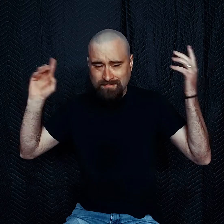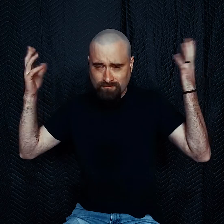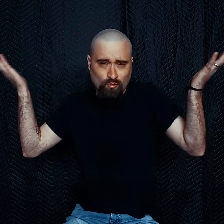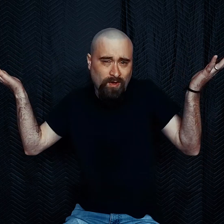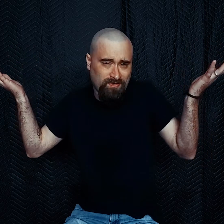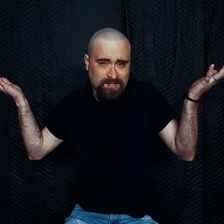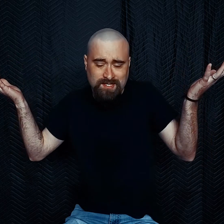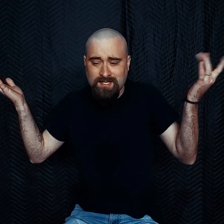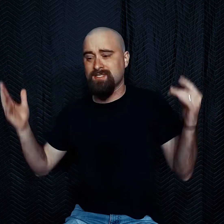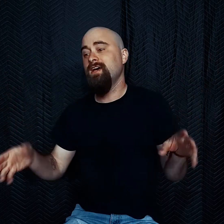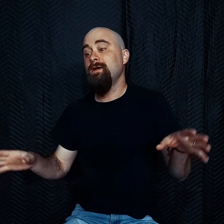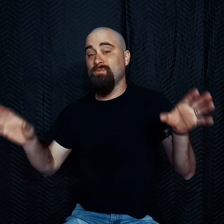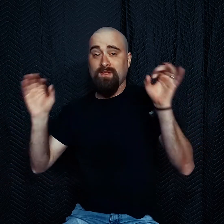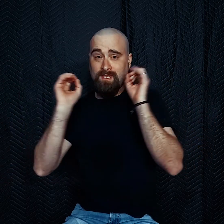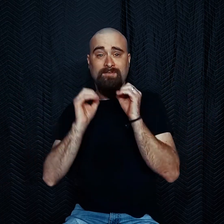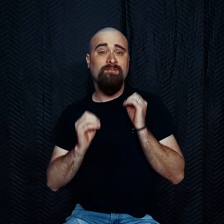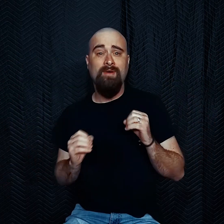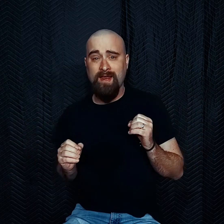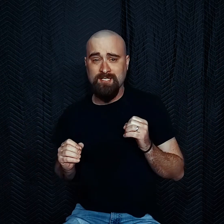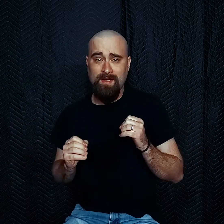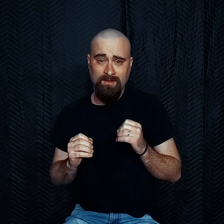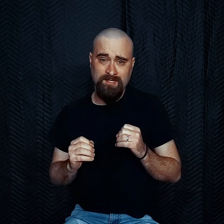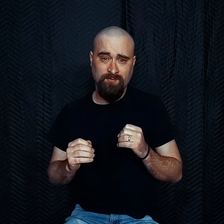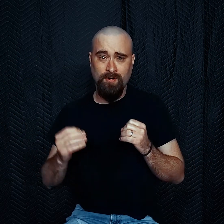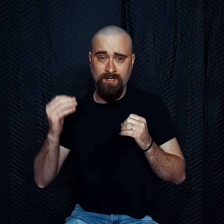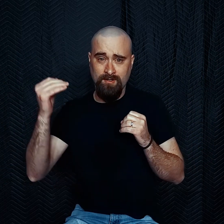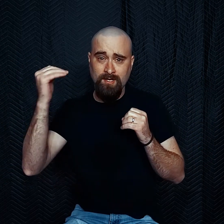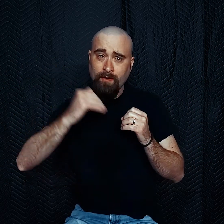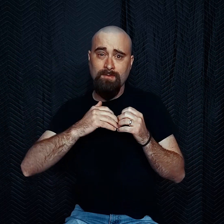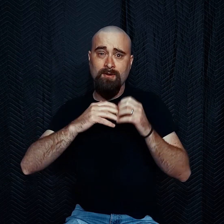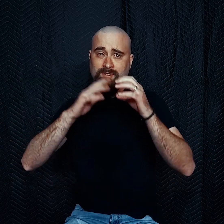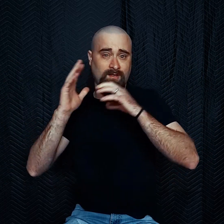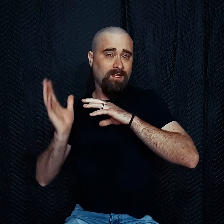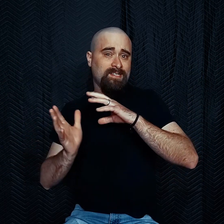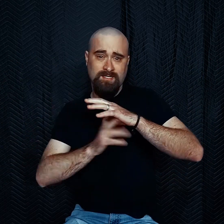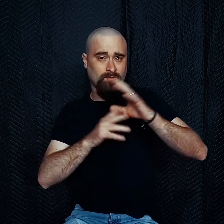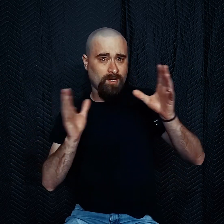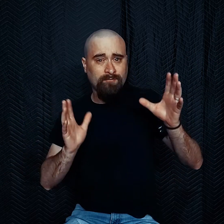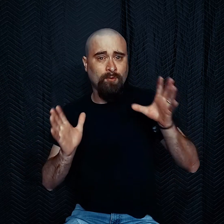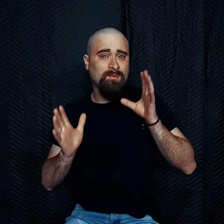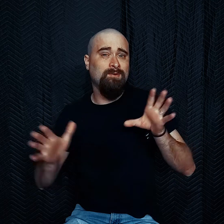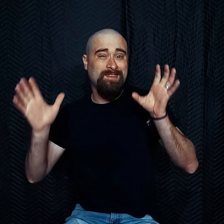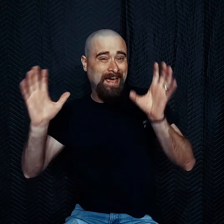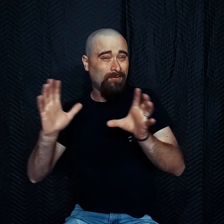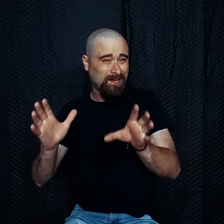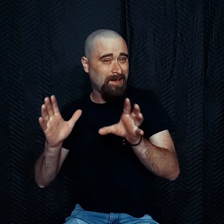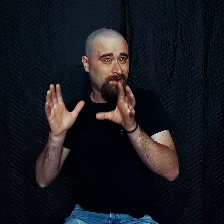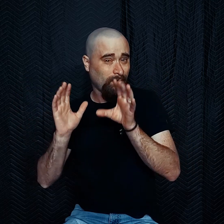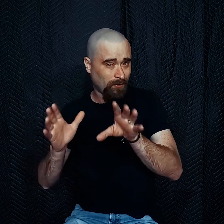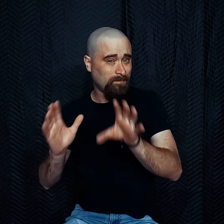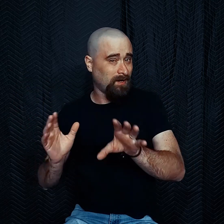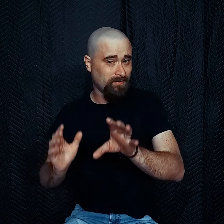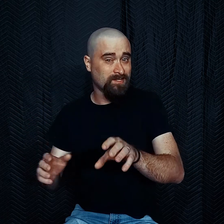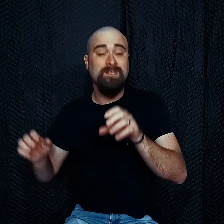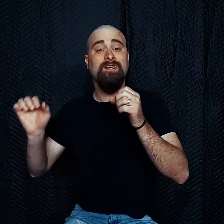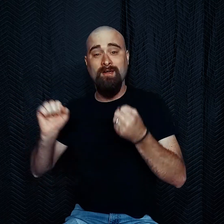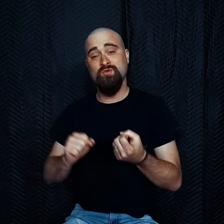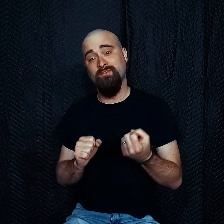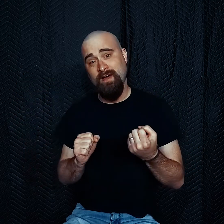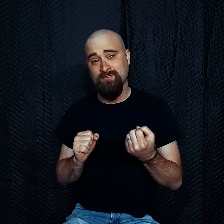what this is. If you've managed to make it this far in knowing me or taking classes or whatever with me without having heard about this, here's what the five